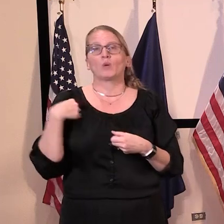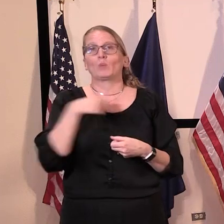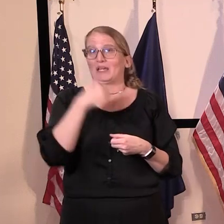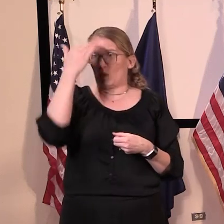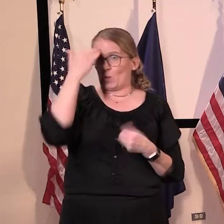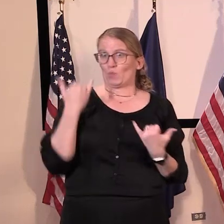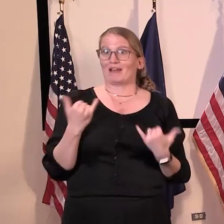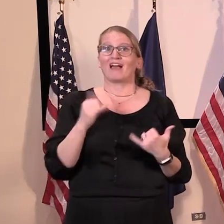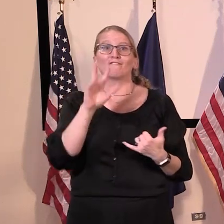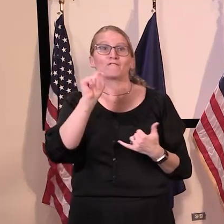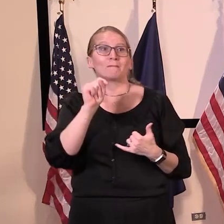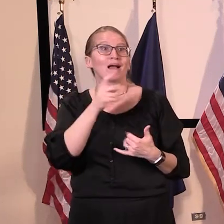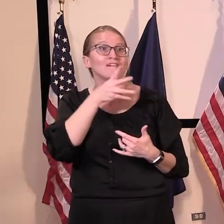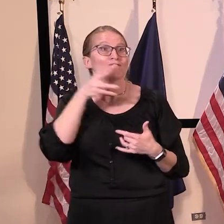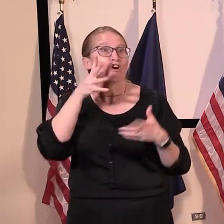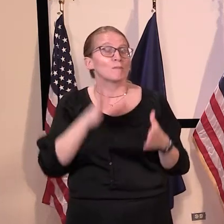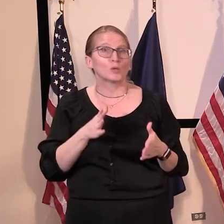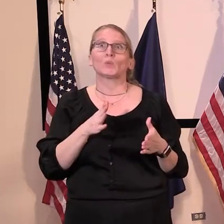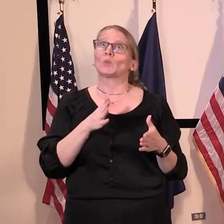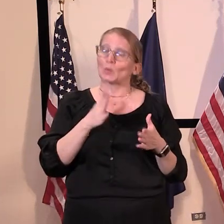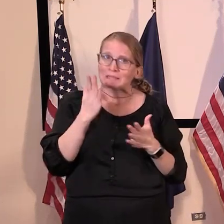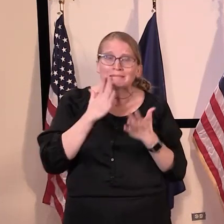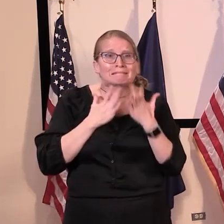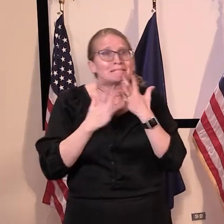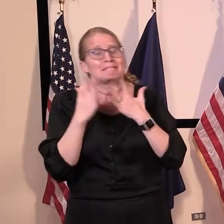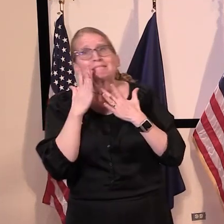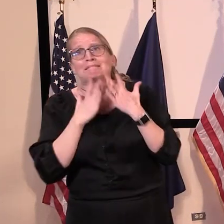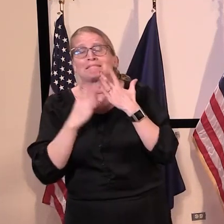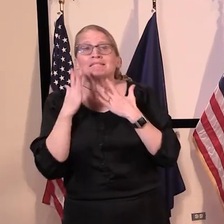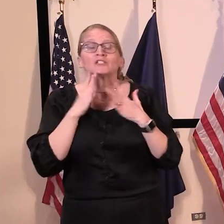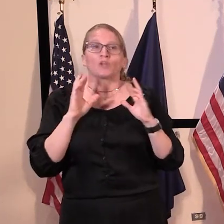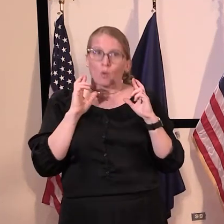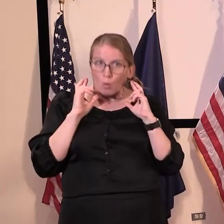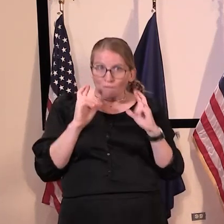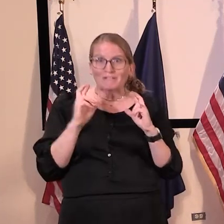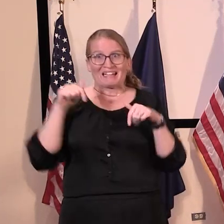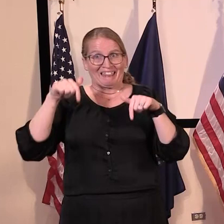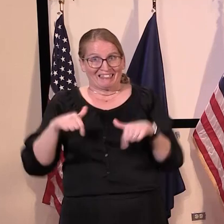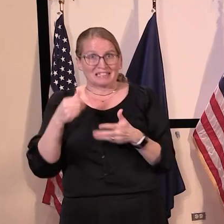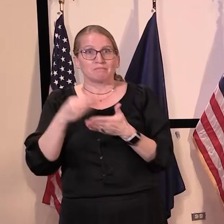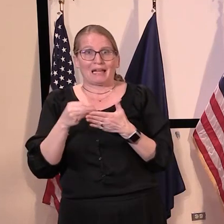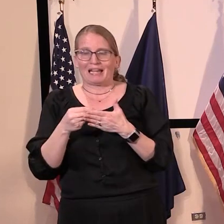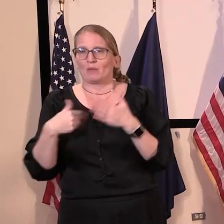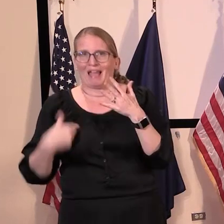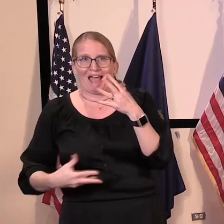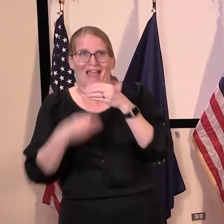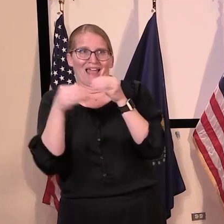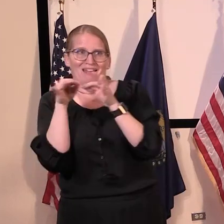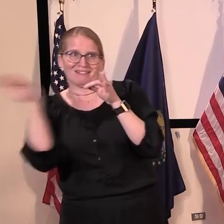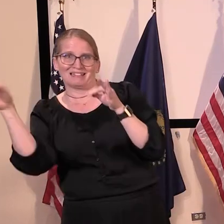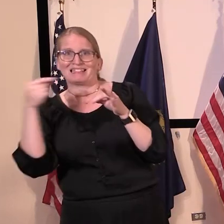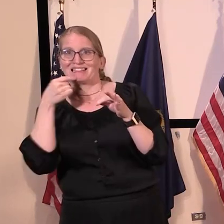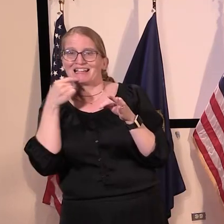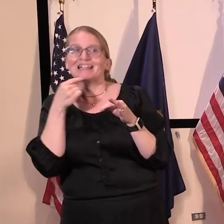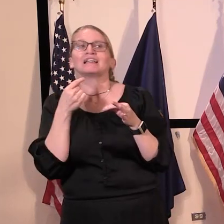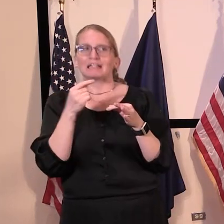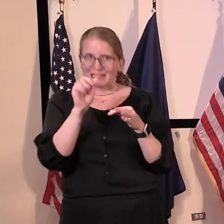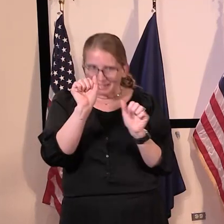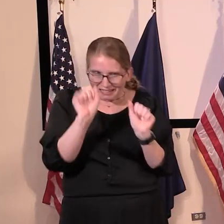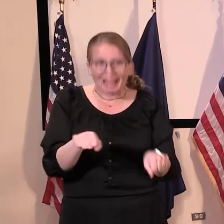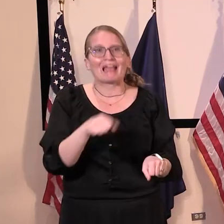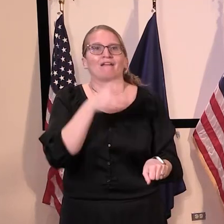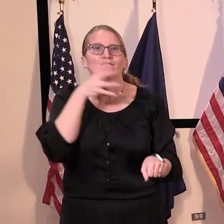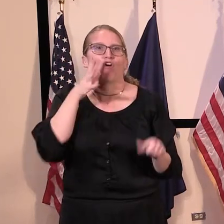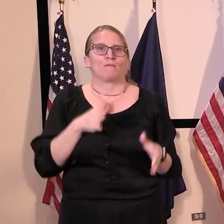on the ropes. And we're hopeful that this additional language, making it very specific, that these programs do apply to our dairy farms,